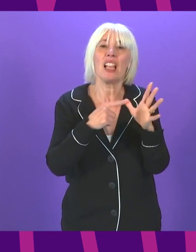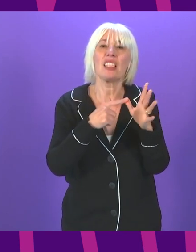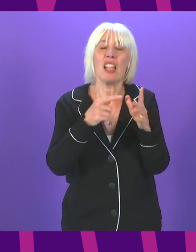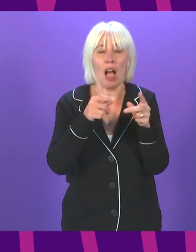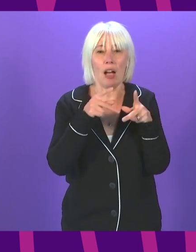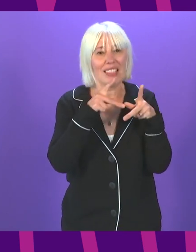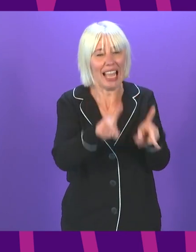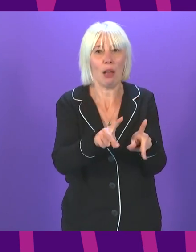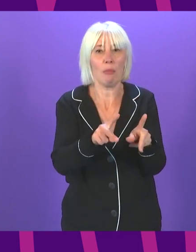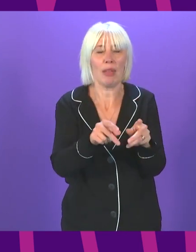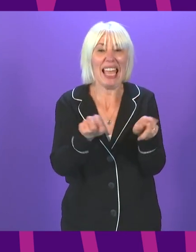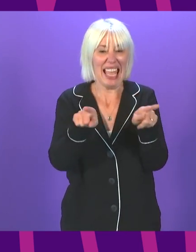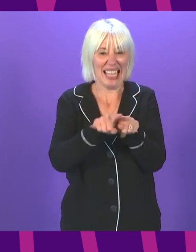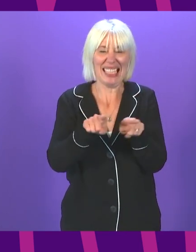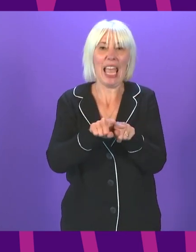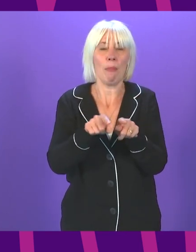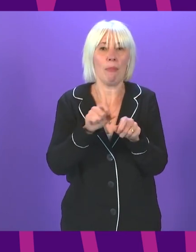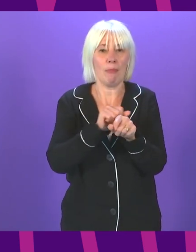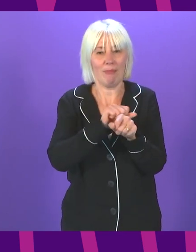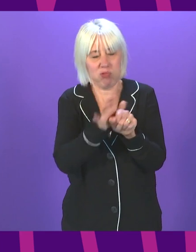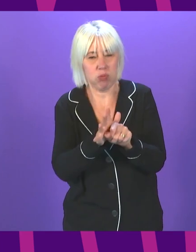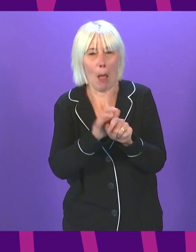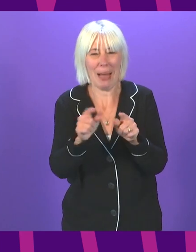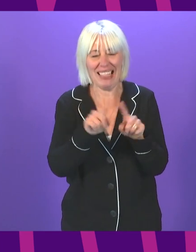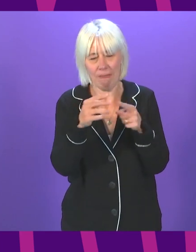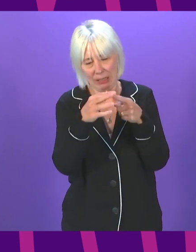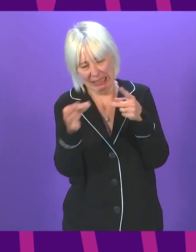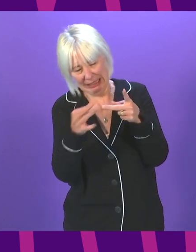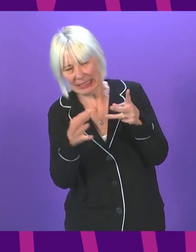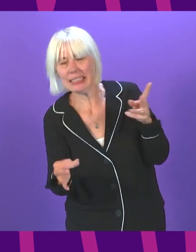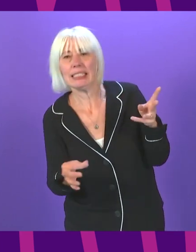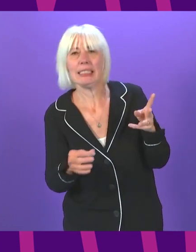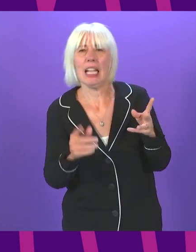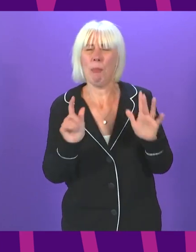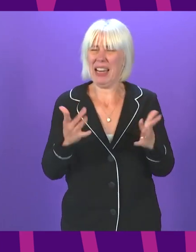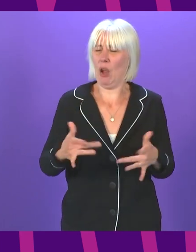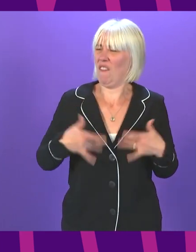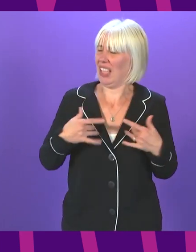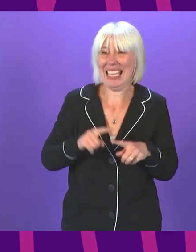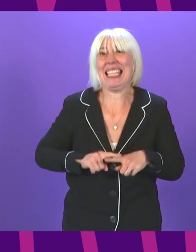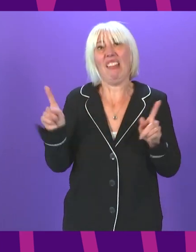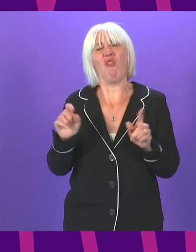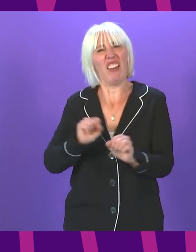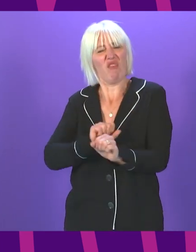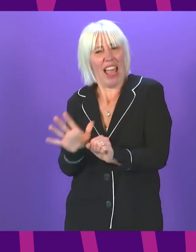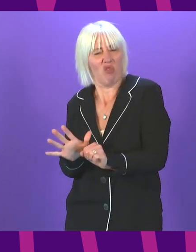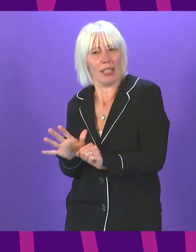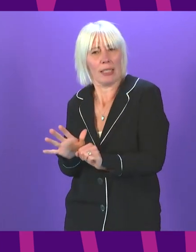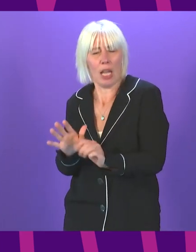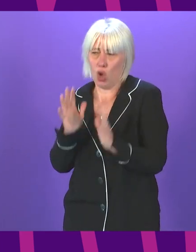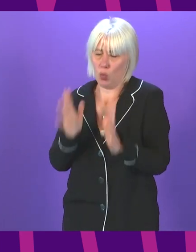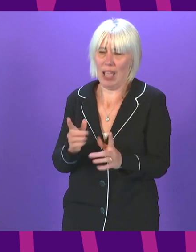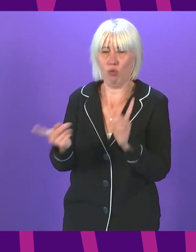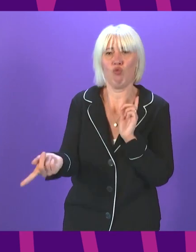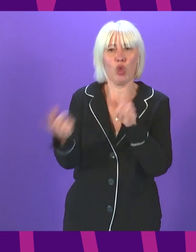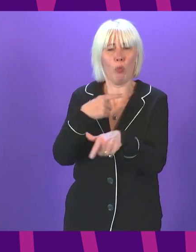It's a different variant of the same virus, but in many respects, because of its greater transmissibility, it feels like a different virus. And we have got to respond to